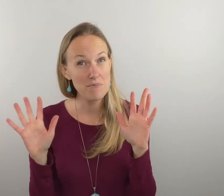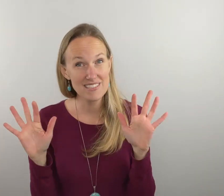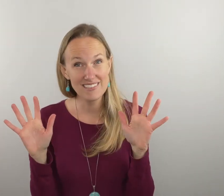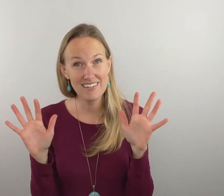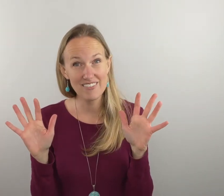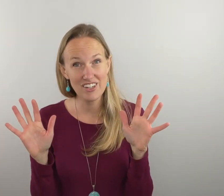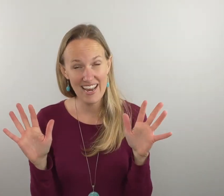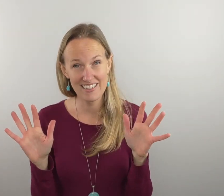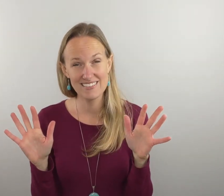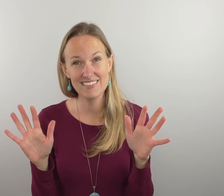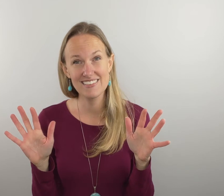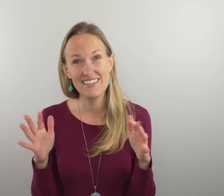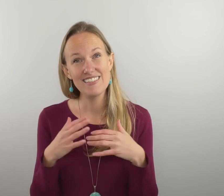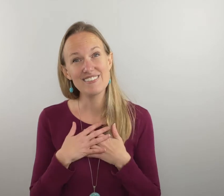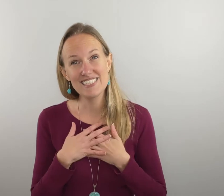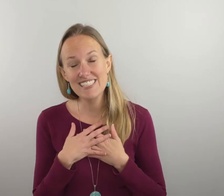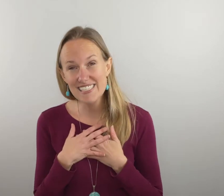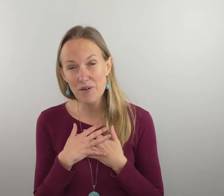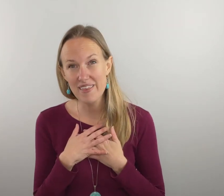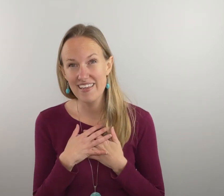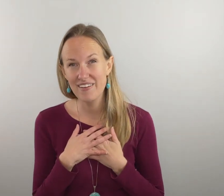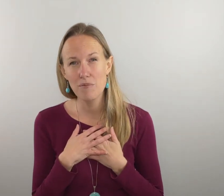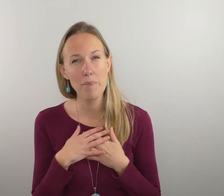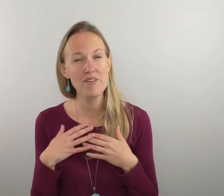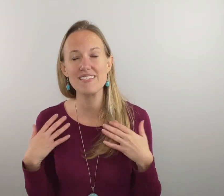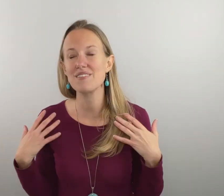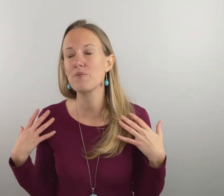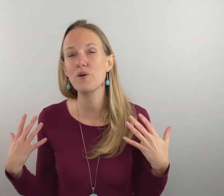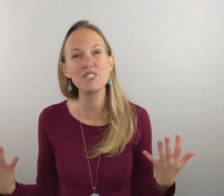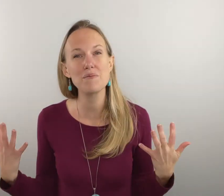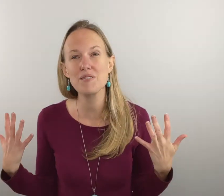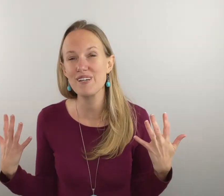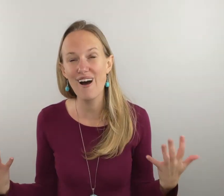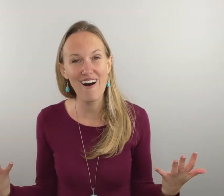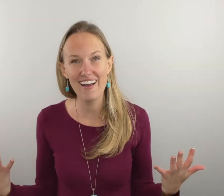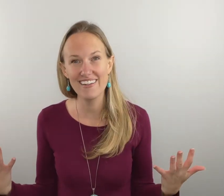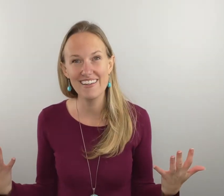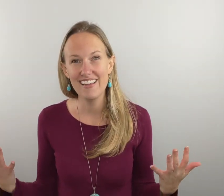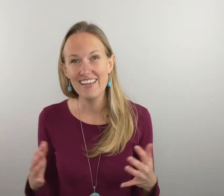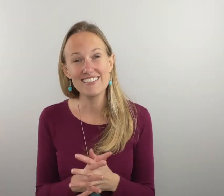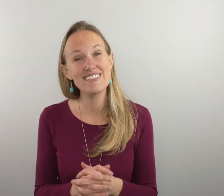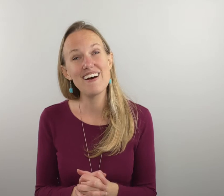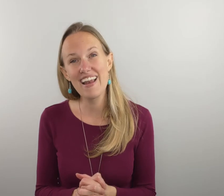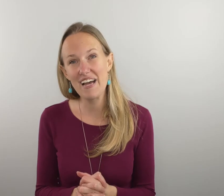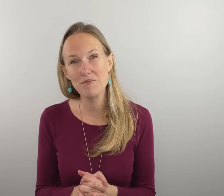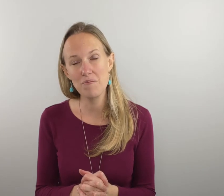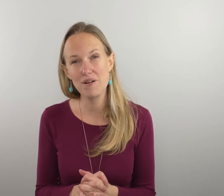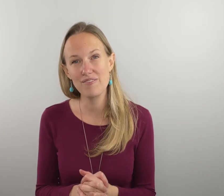position of your hands so just stick with it remember this is worship to god it does not have to be perfect